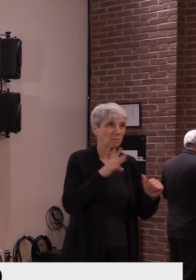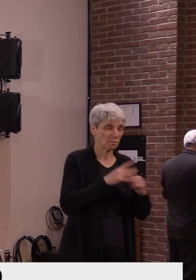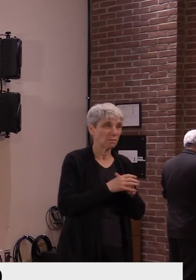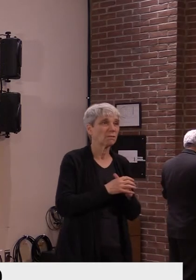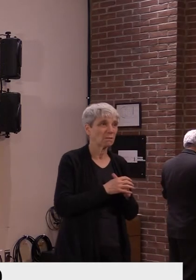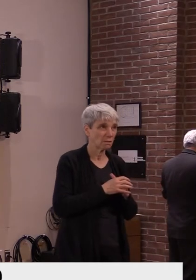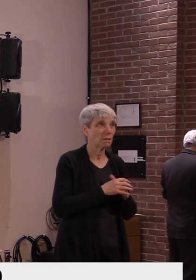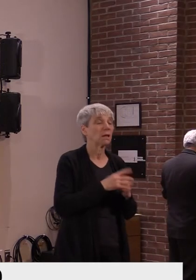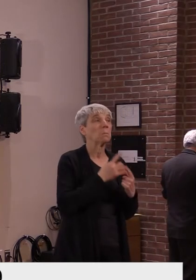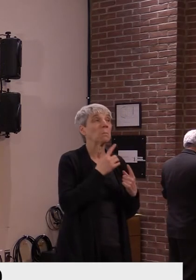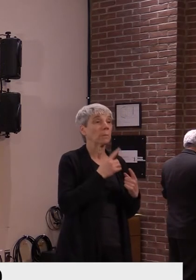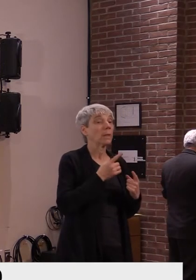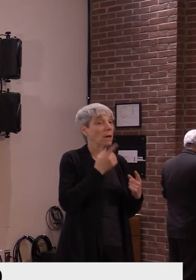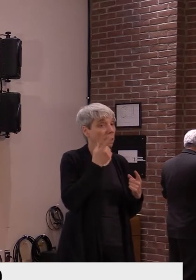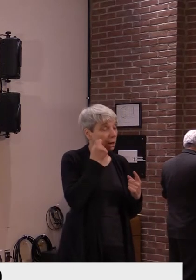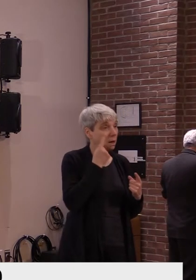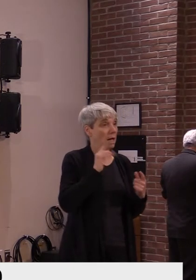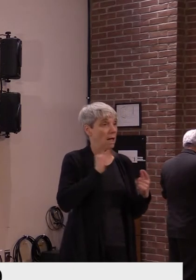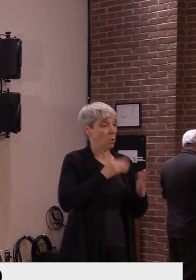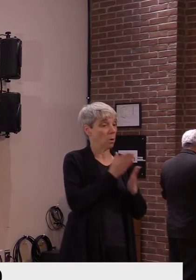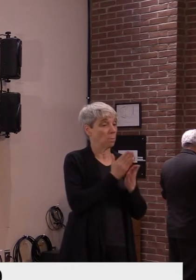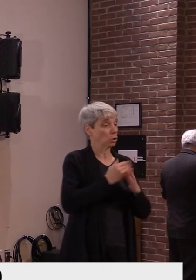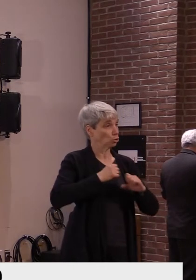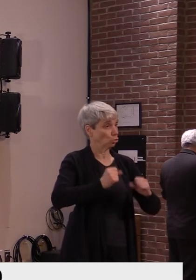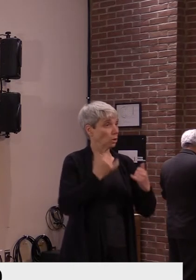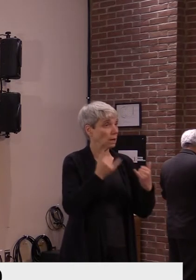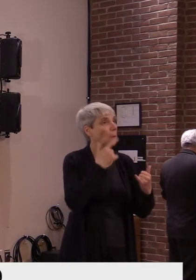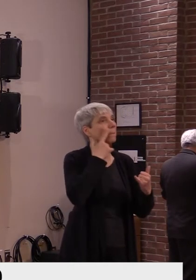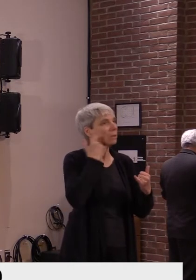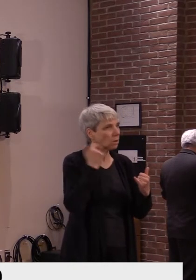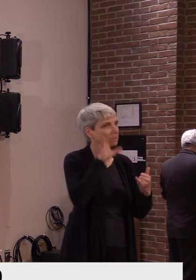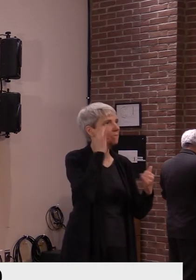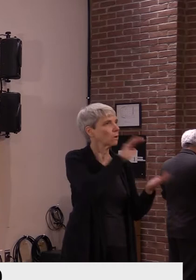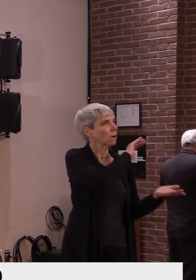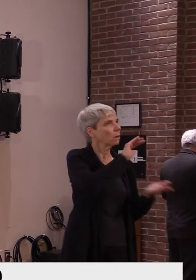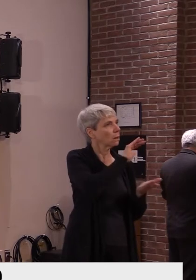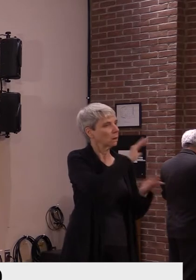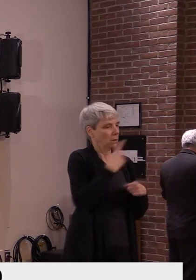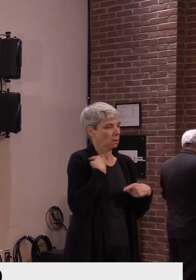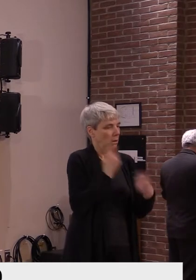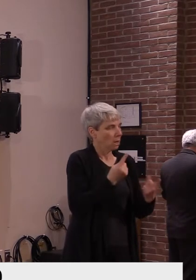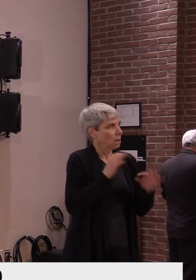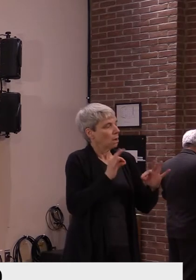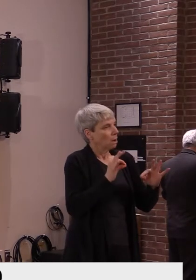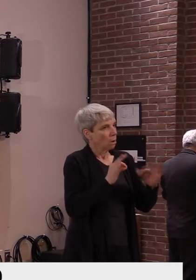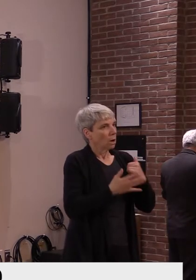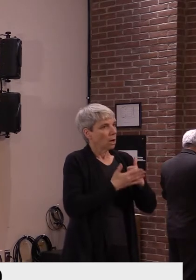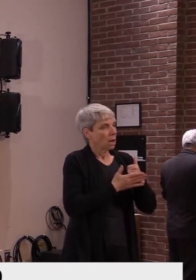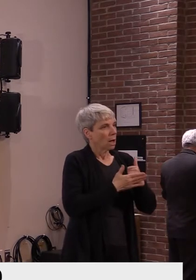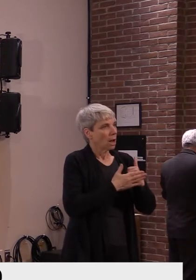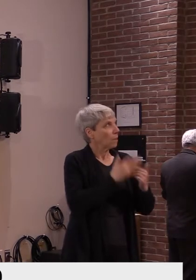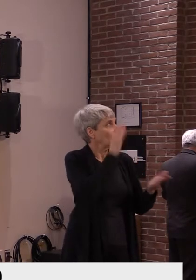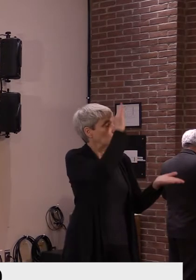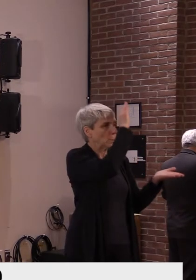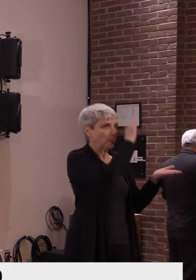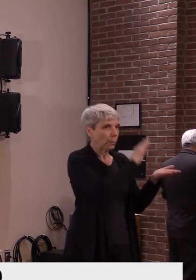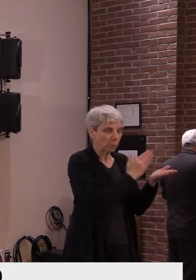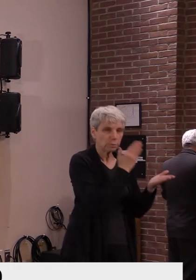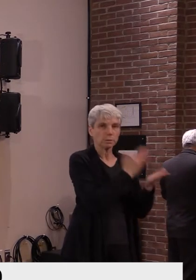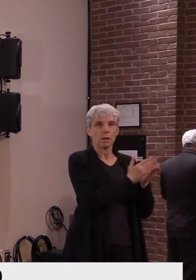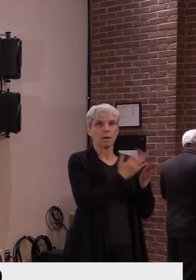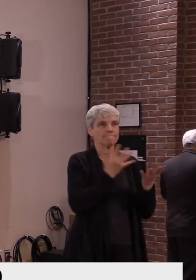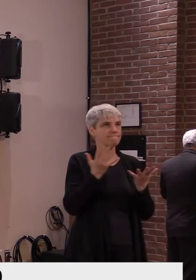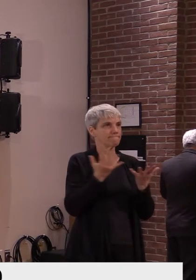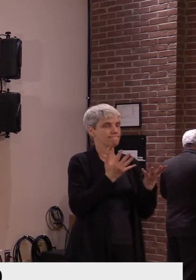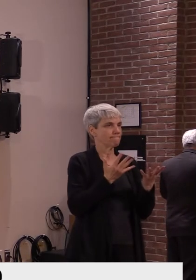packages we've been able to take issue, uh, over the last, uh, six, seven months. And, uh, I think we're seeing the benefit of that. Uh,